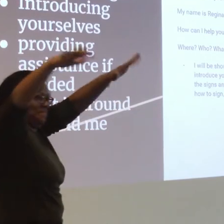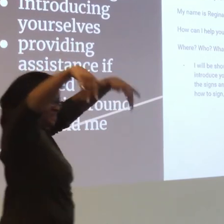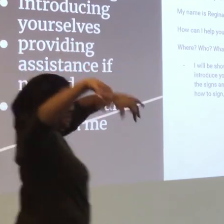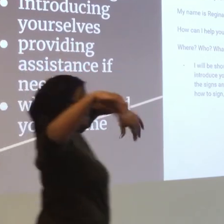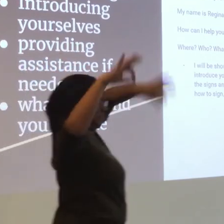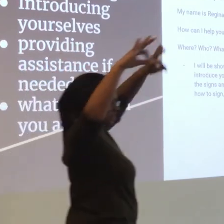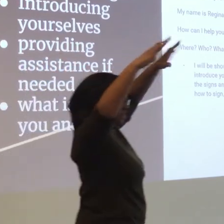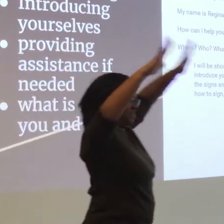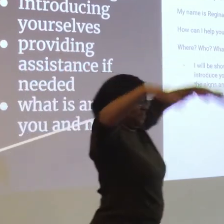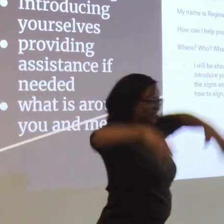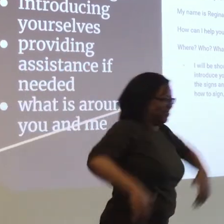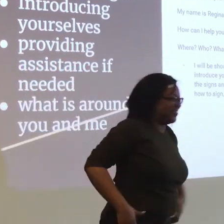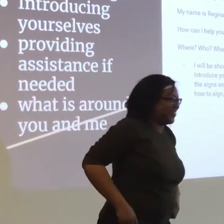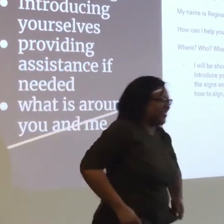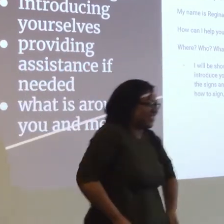Hello, hello. Go ahead and sit down.